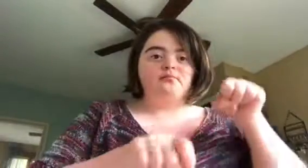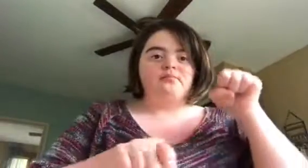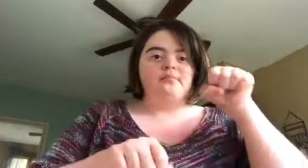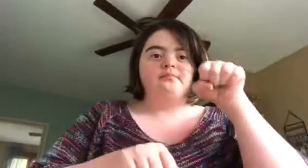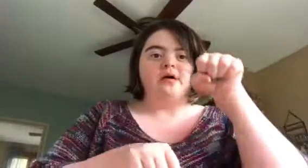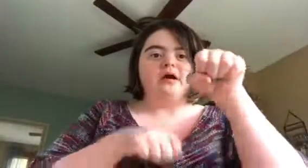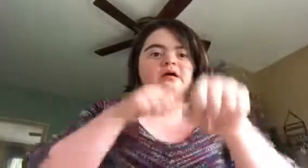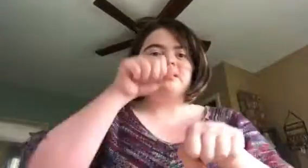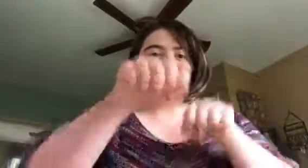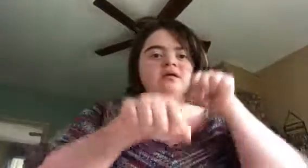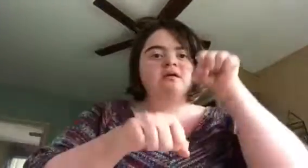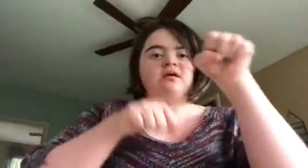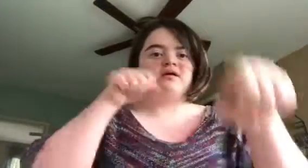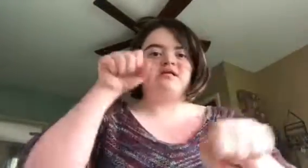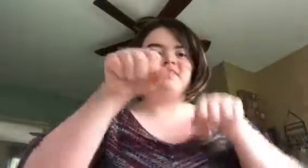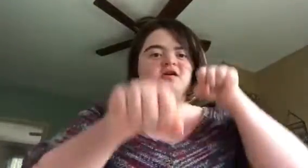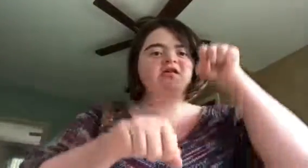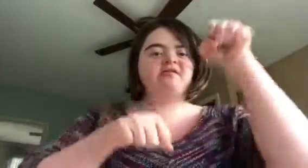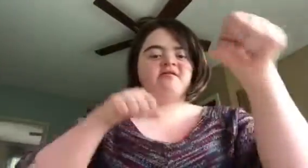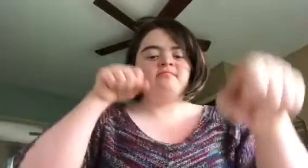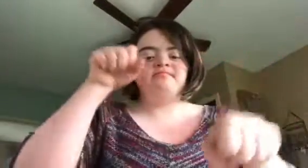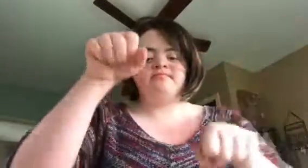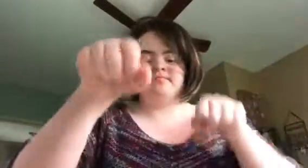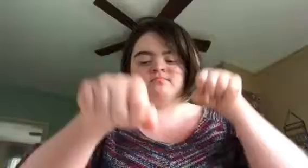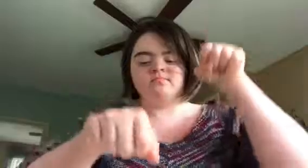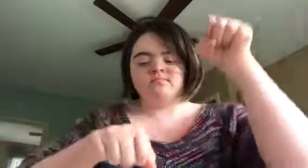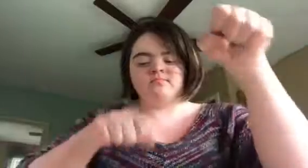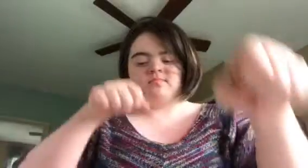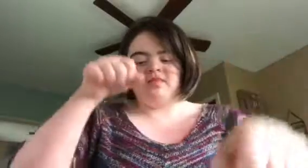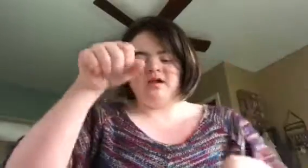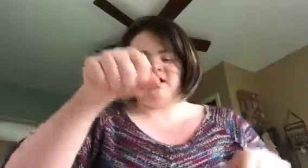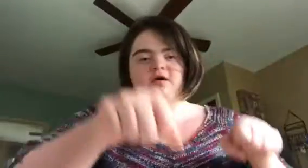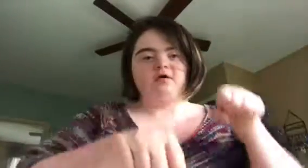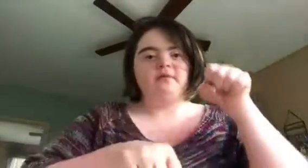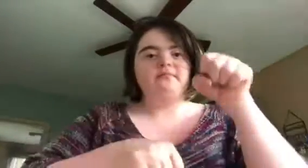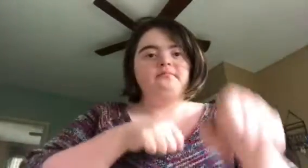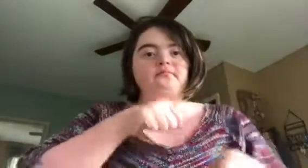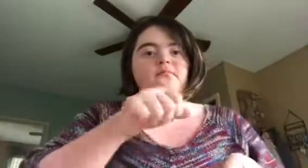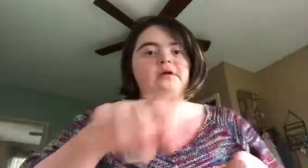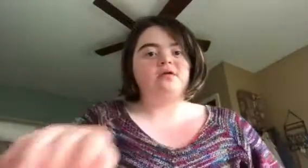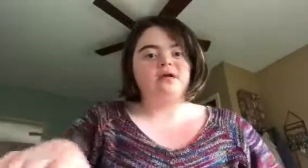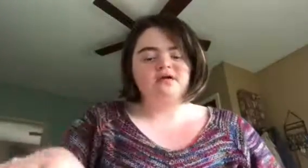Pro bike. It's this. Like, you're pedaling.